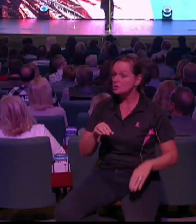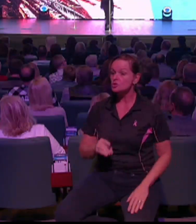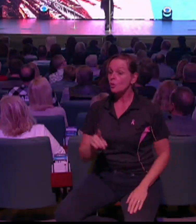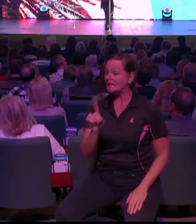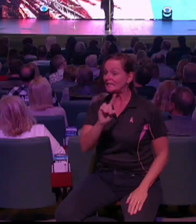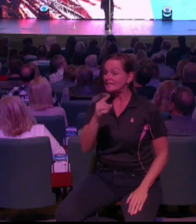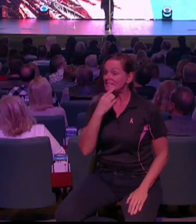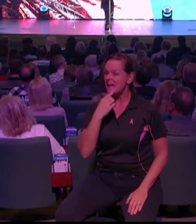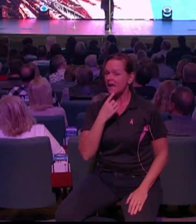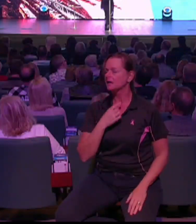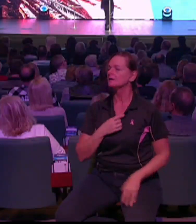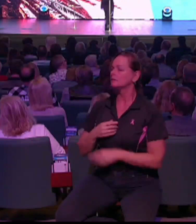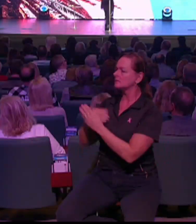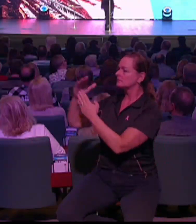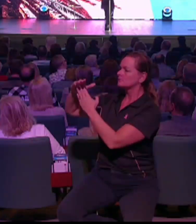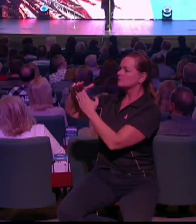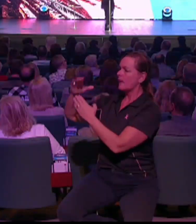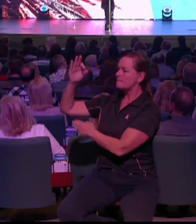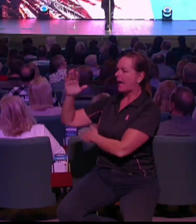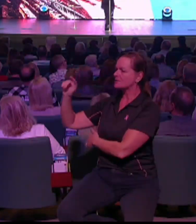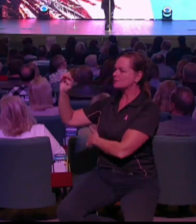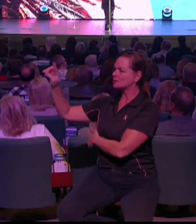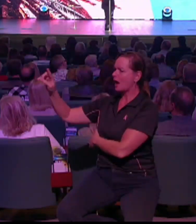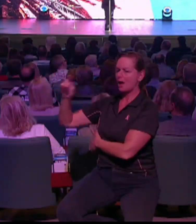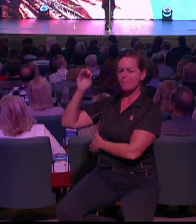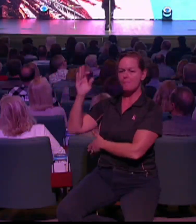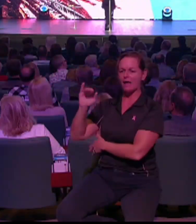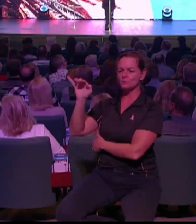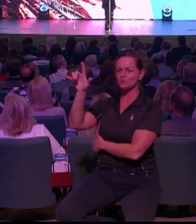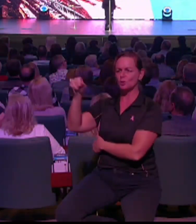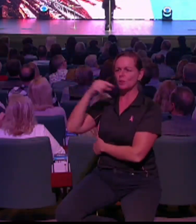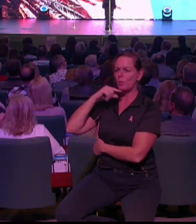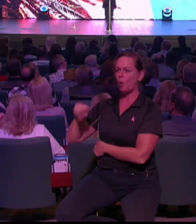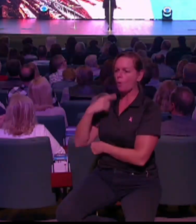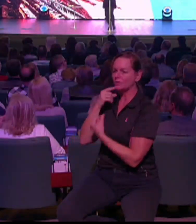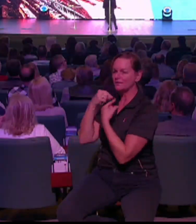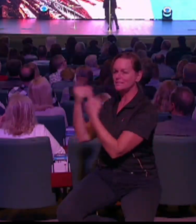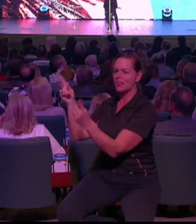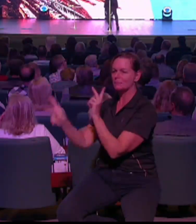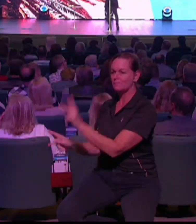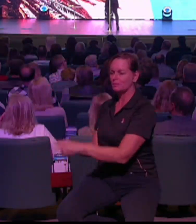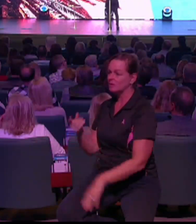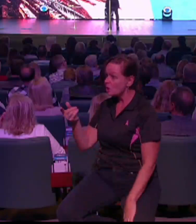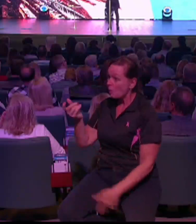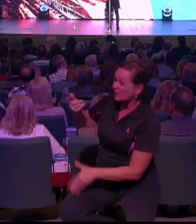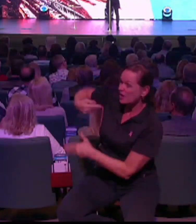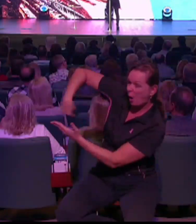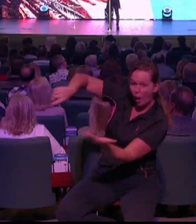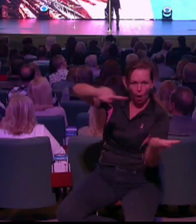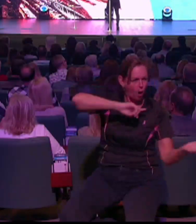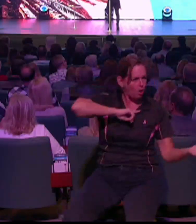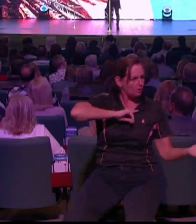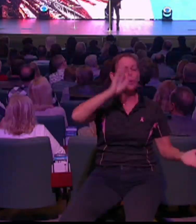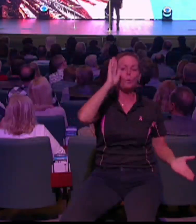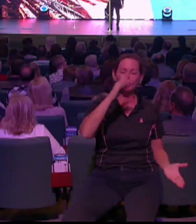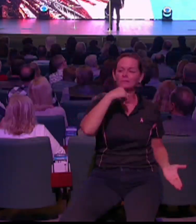open any and every door. No more barriers between heaven and earth, earth and heaven. A yes on earth is a yes in heaven.